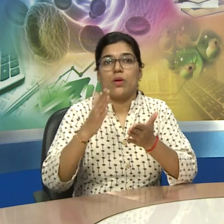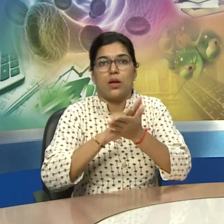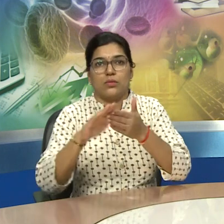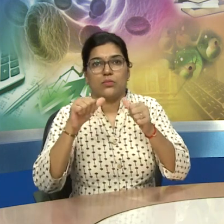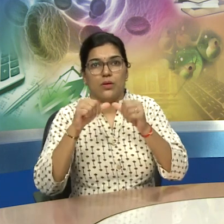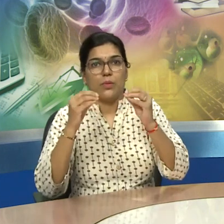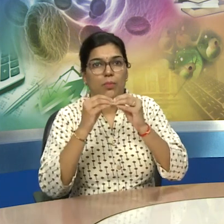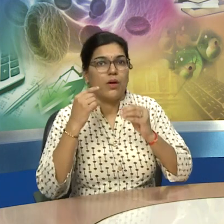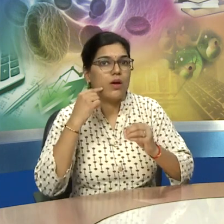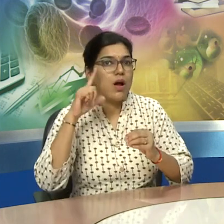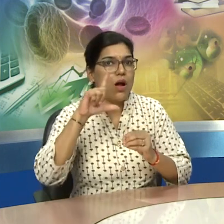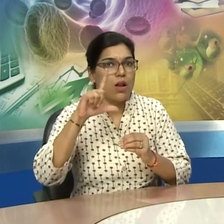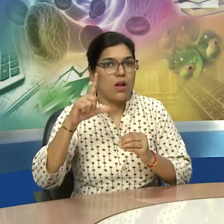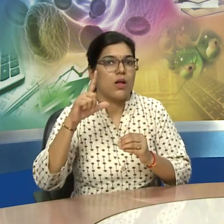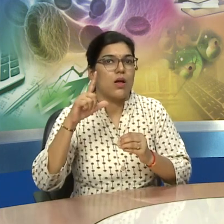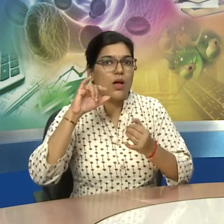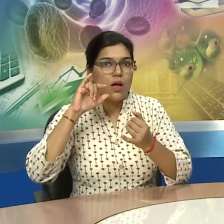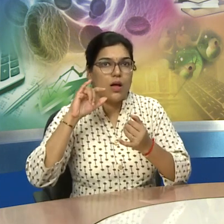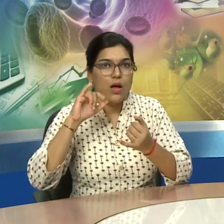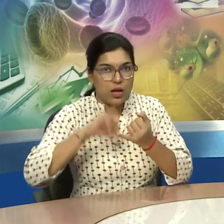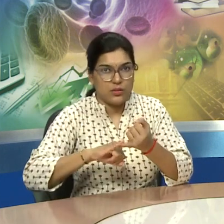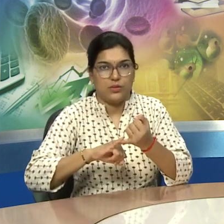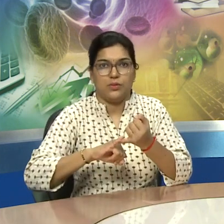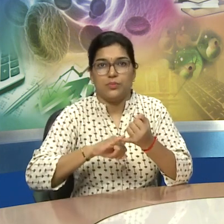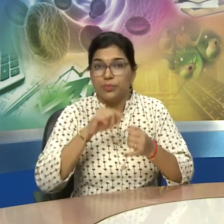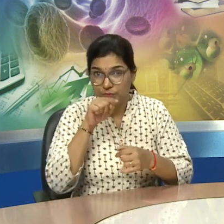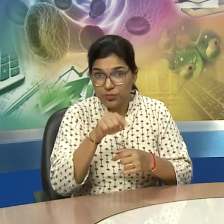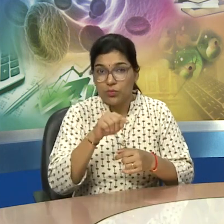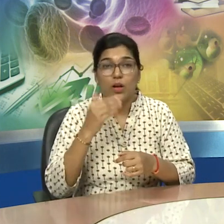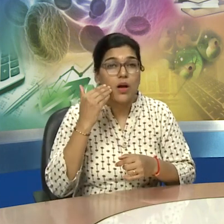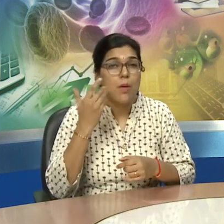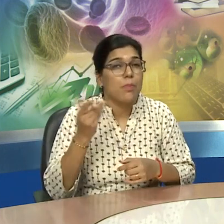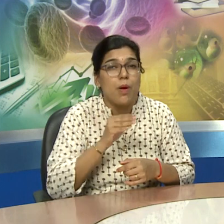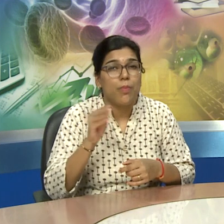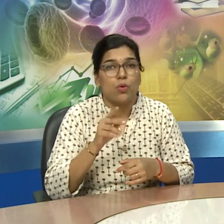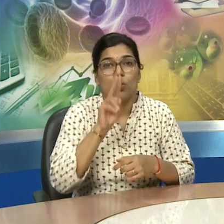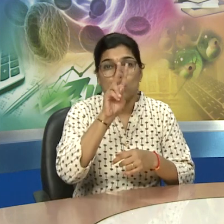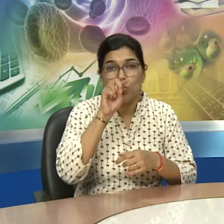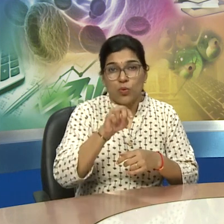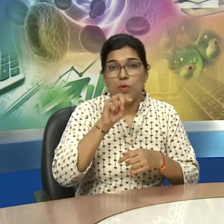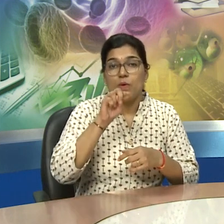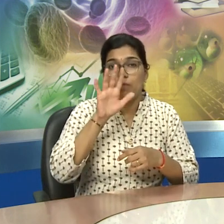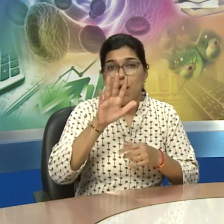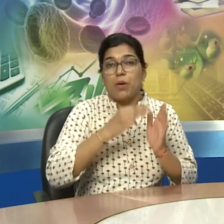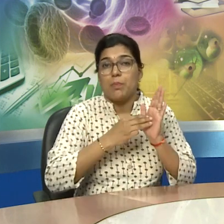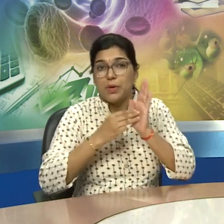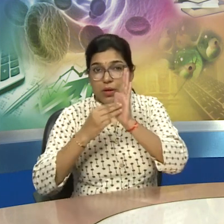you know the first species name was australopithecus and